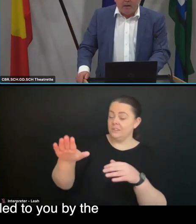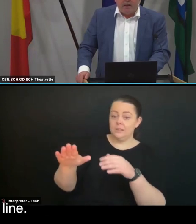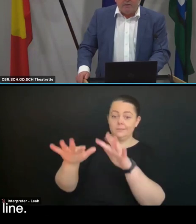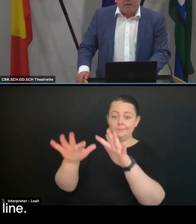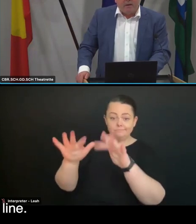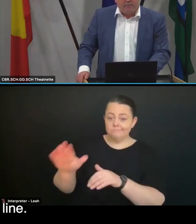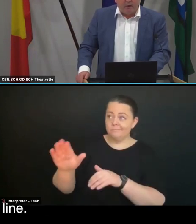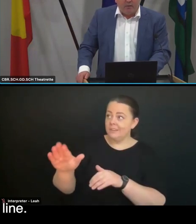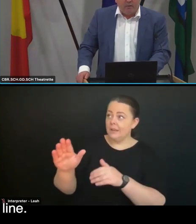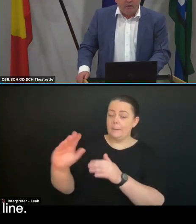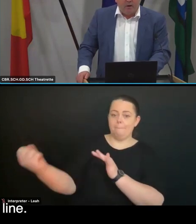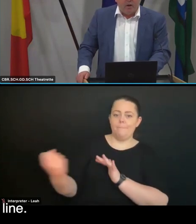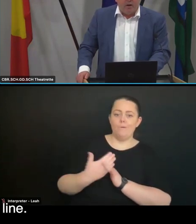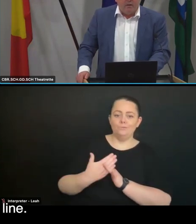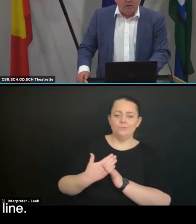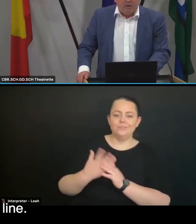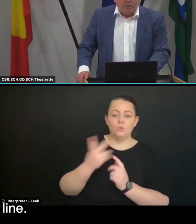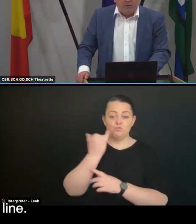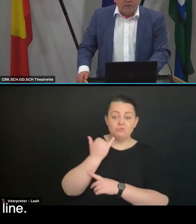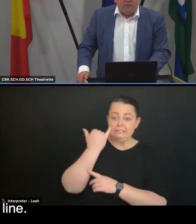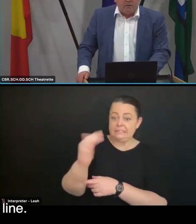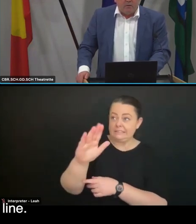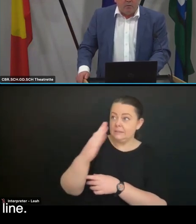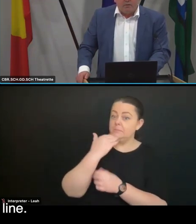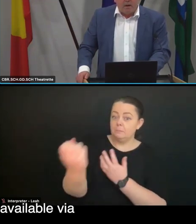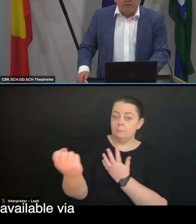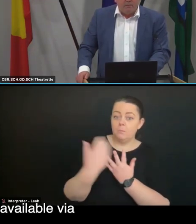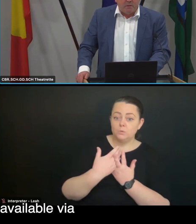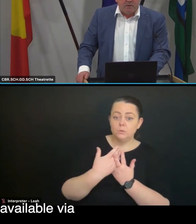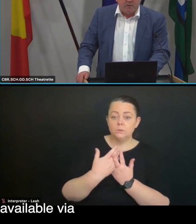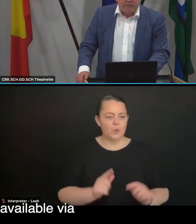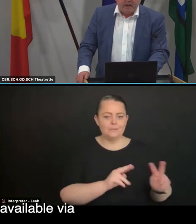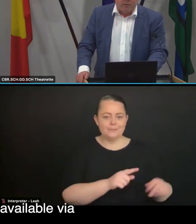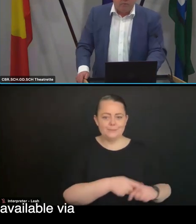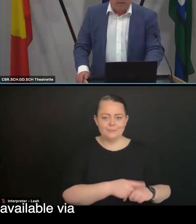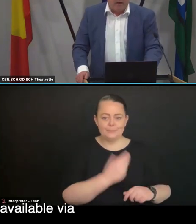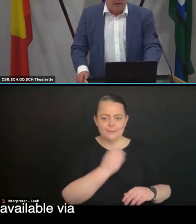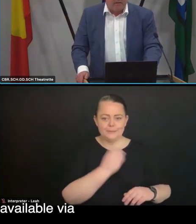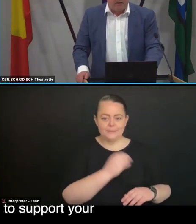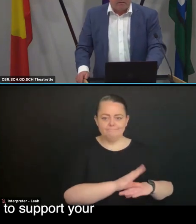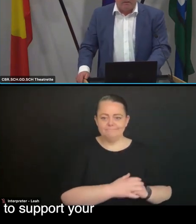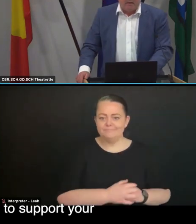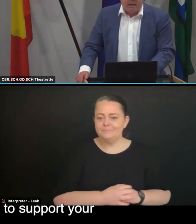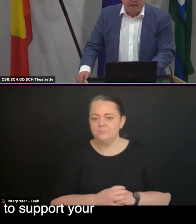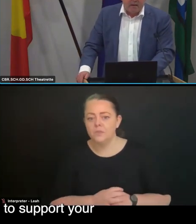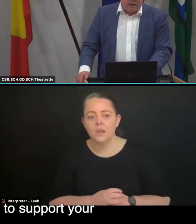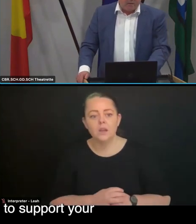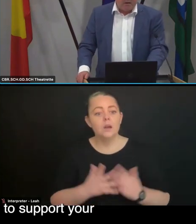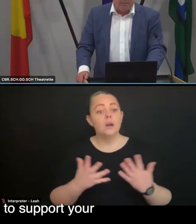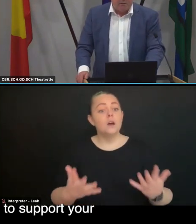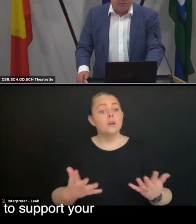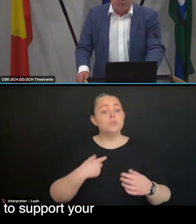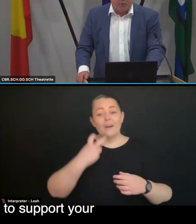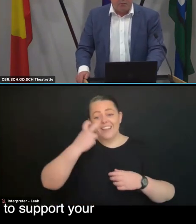by the My Aged Care phone line. There is a range of materials available via the Aged Care